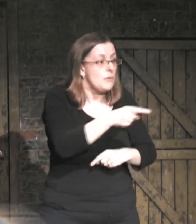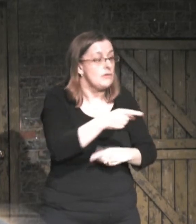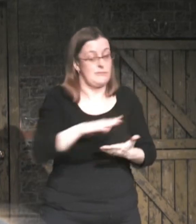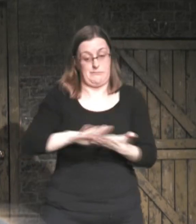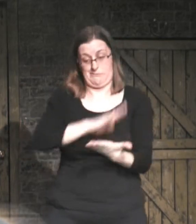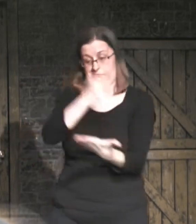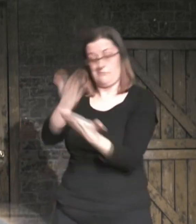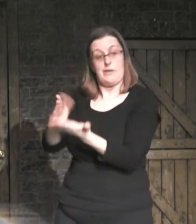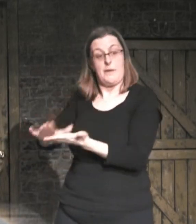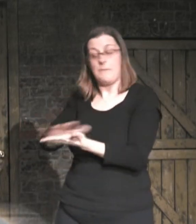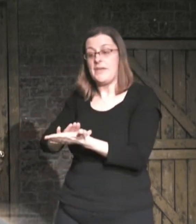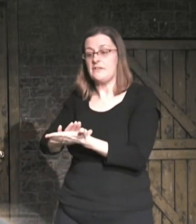What is the matter with you?